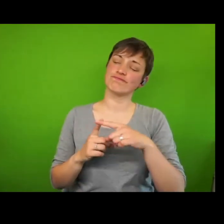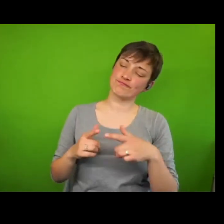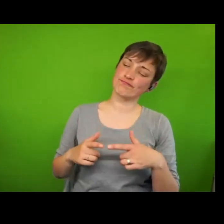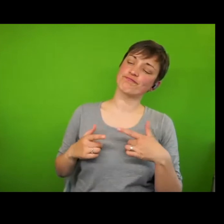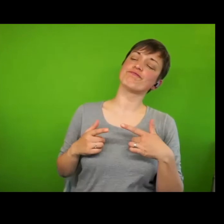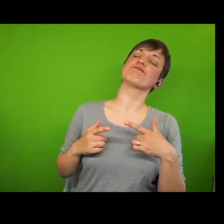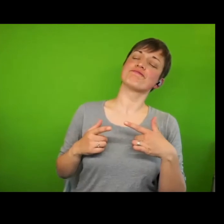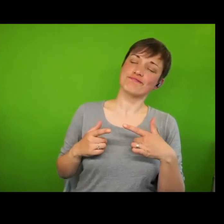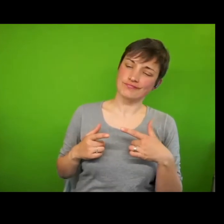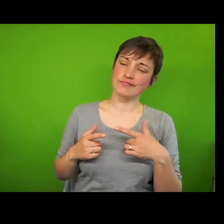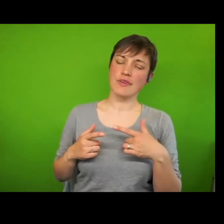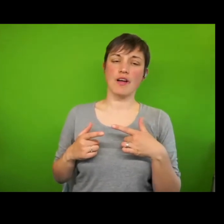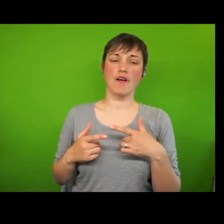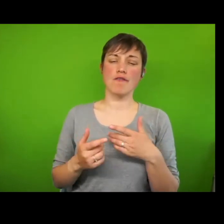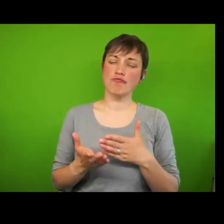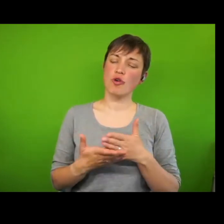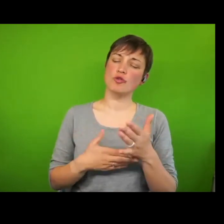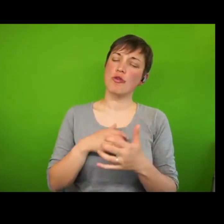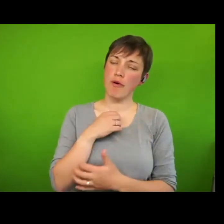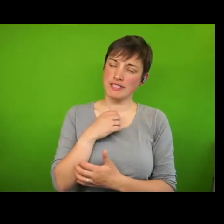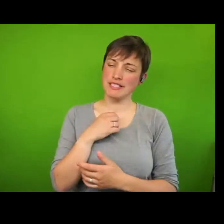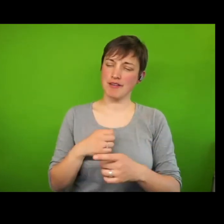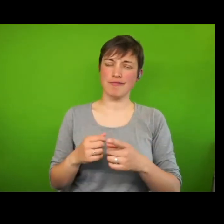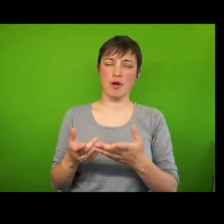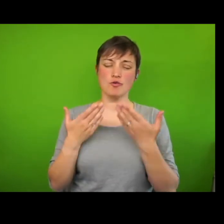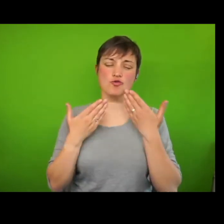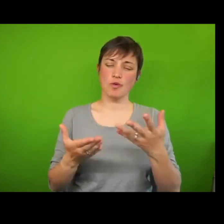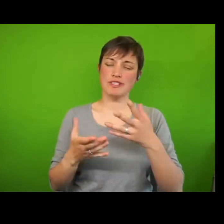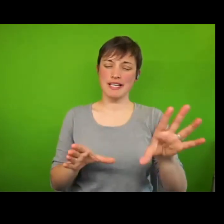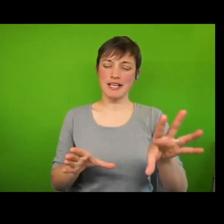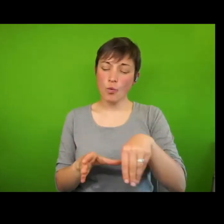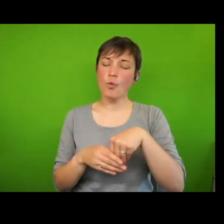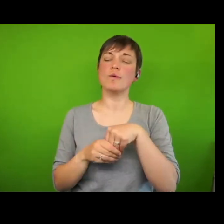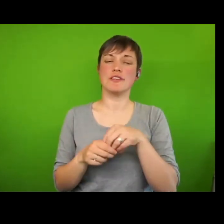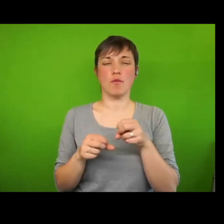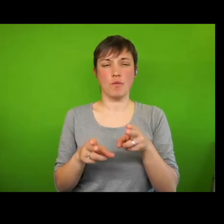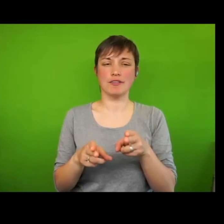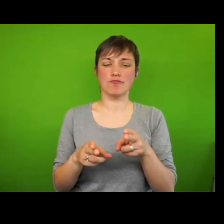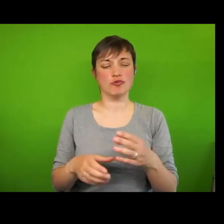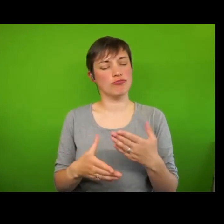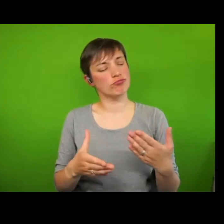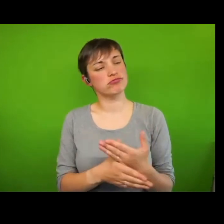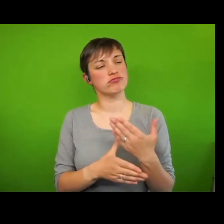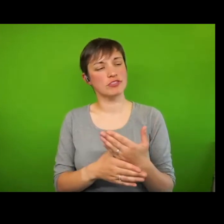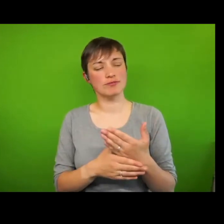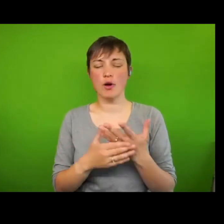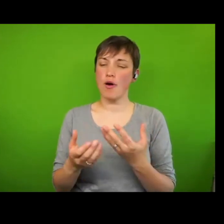an inclusive way of thinking and talking about and mobilizing against poverty. In the words of the American poor